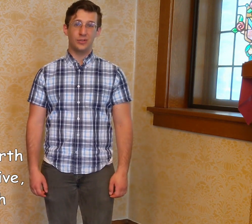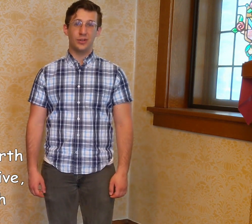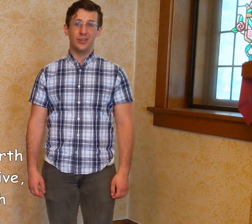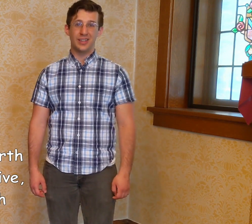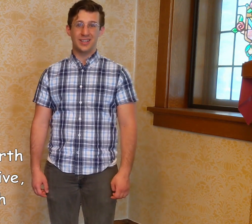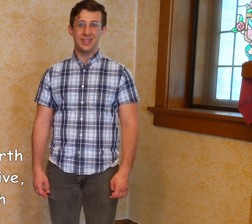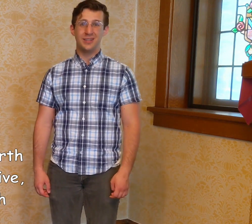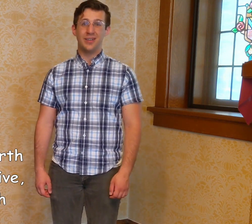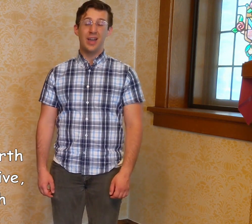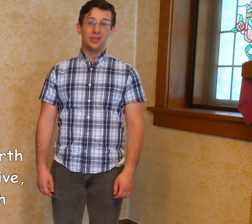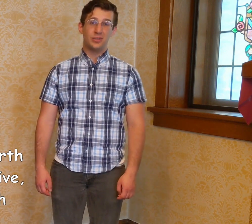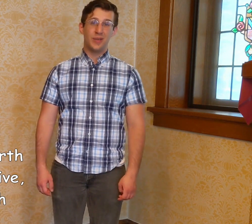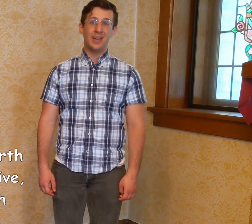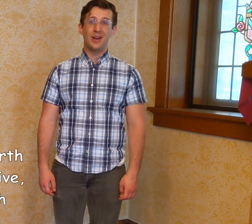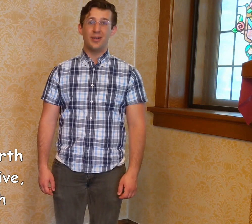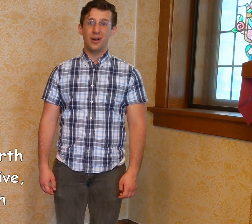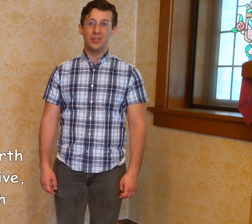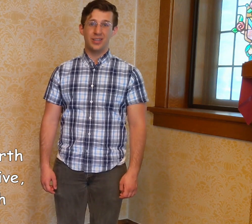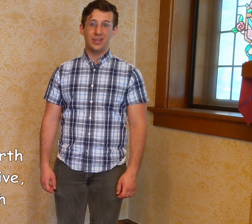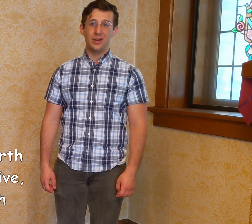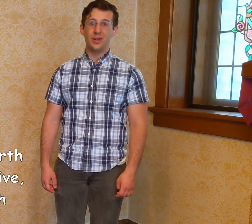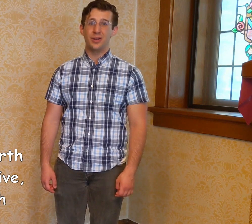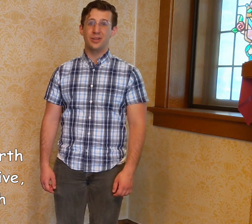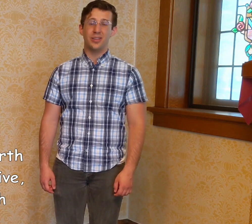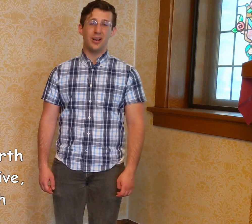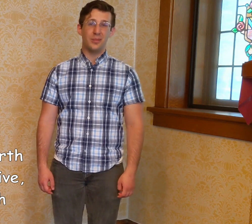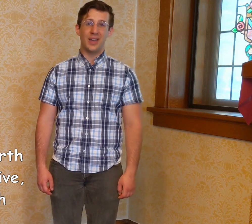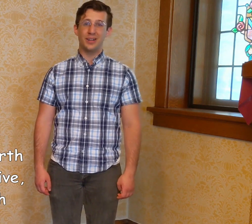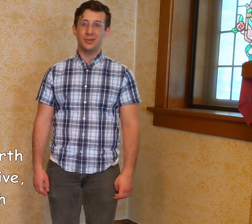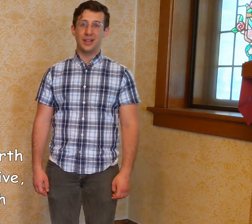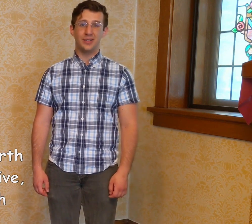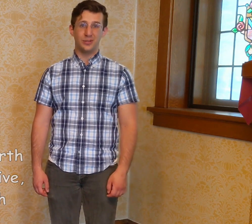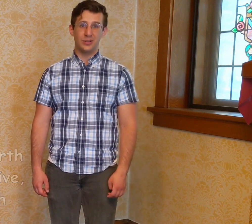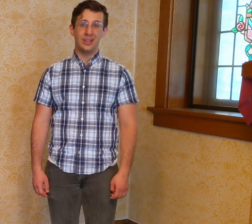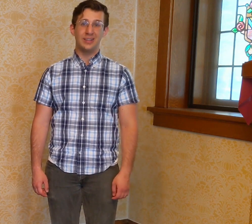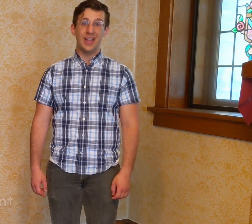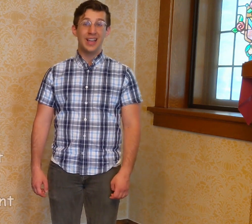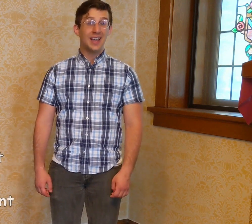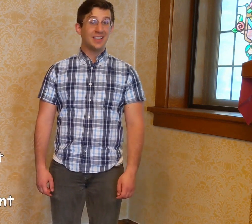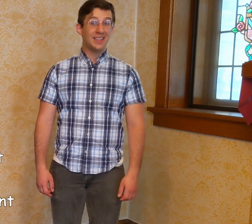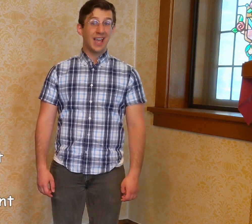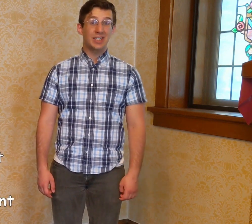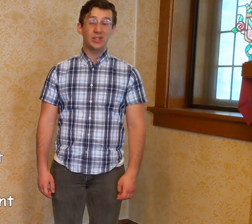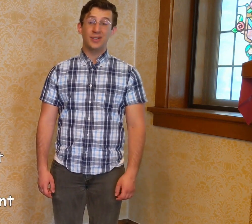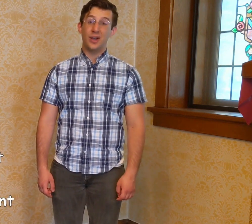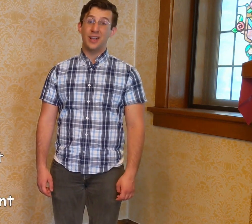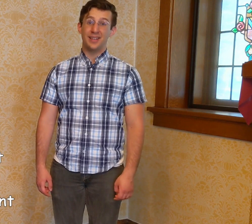serve and give to make of all the earth a better place to live. The angels are not